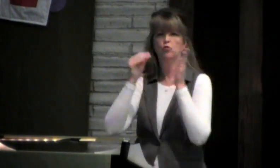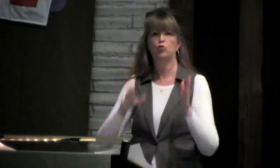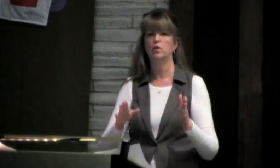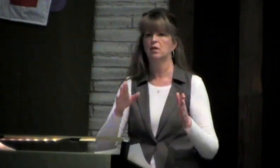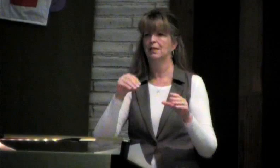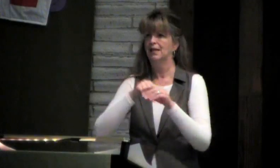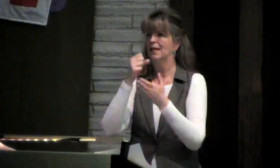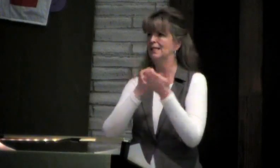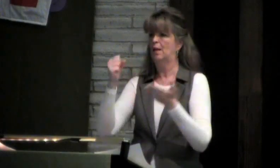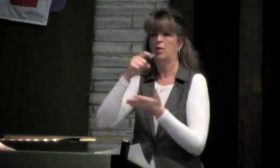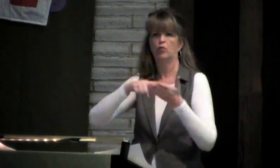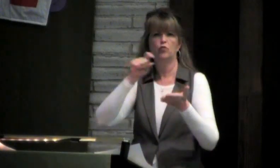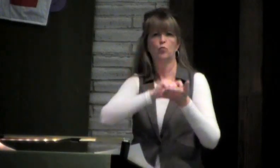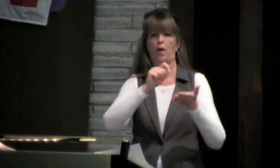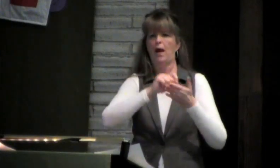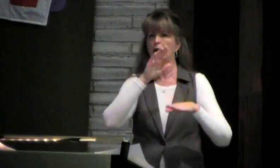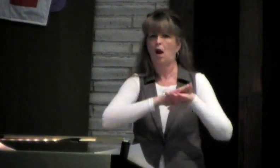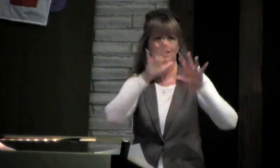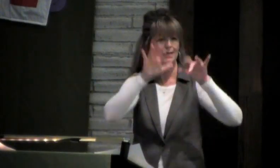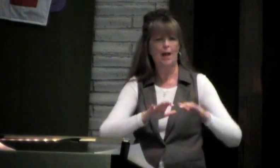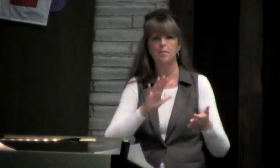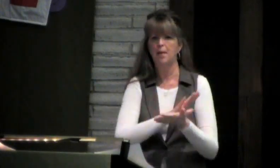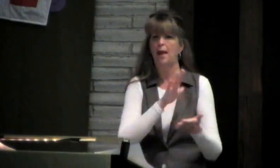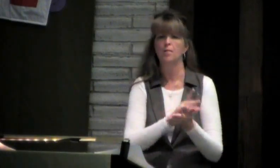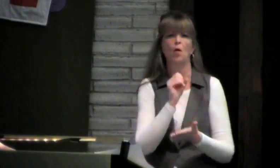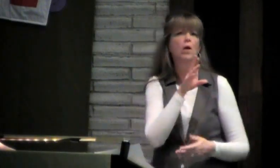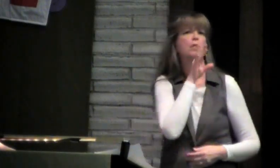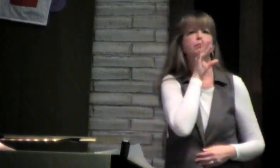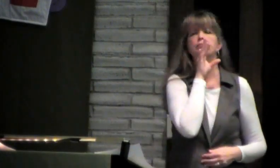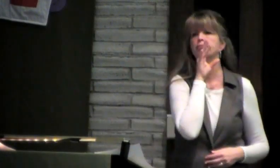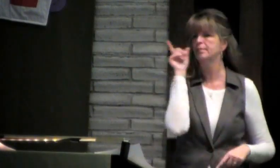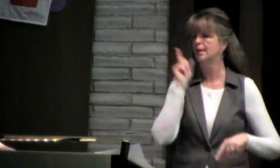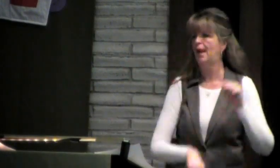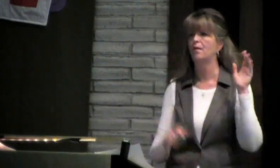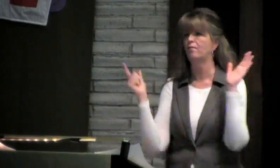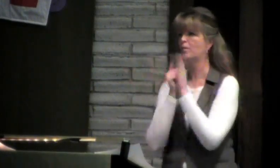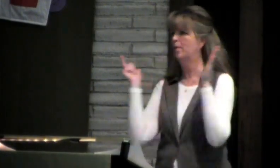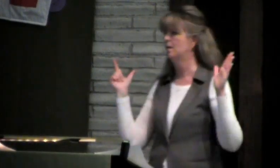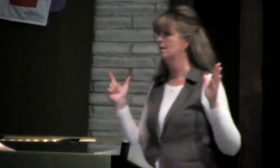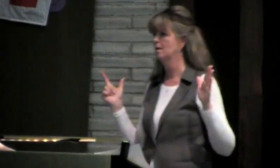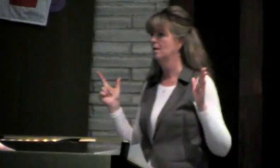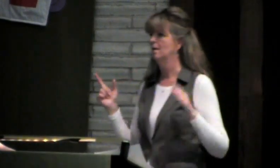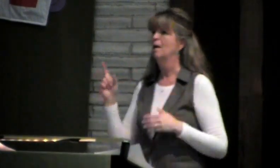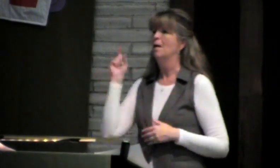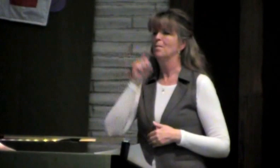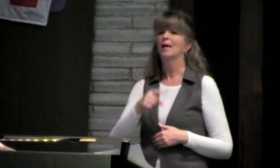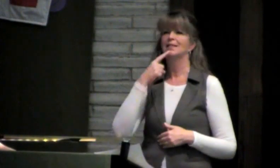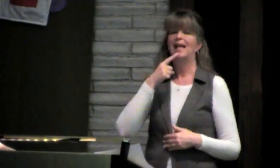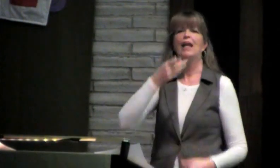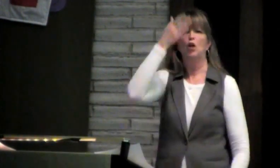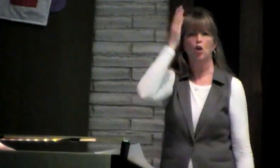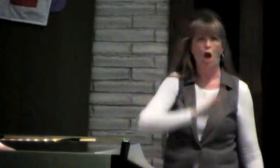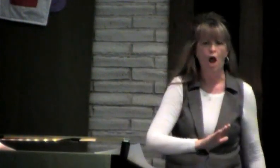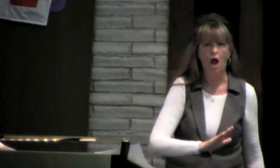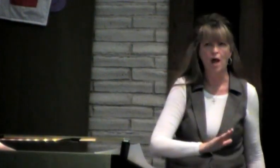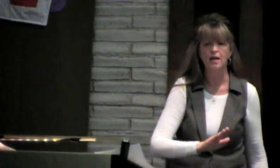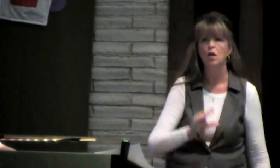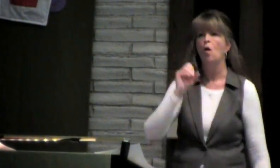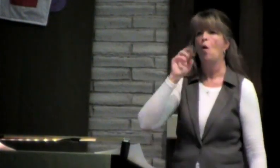They're not permitted to do that in seminary when they're writing or speaking either way. They must say God,